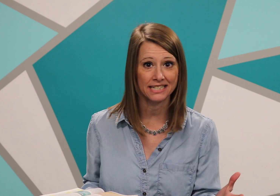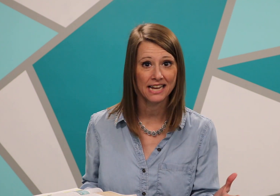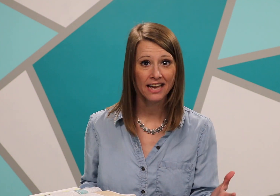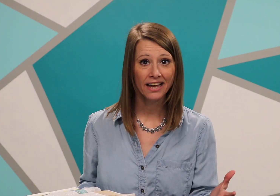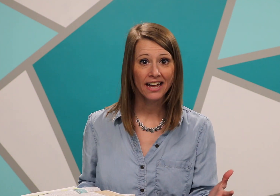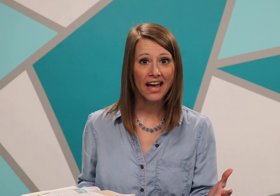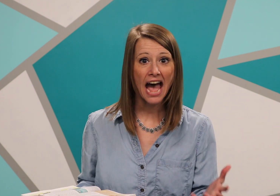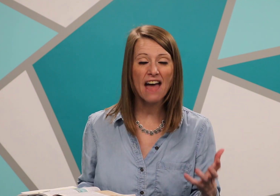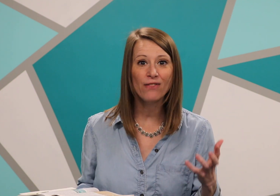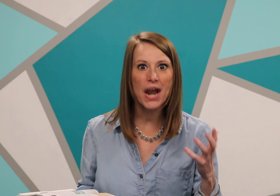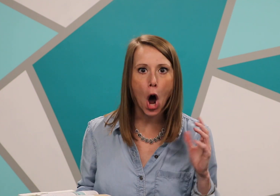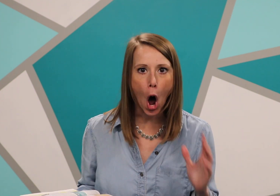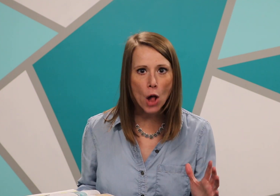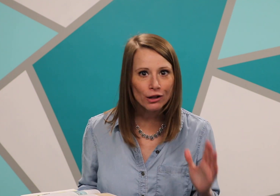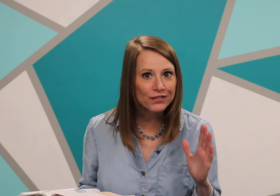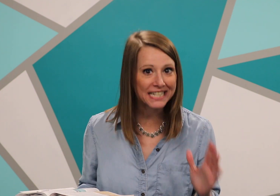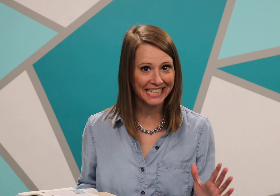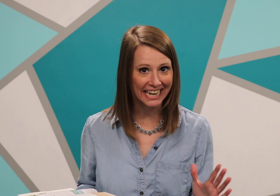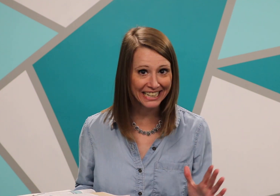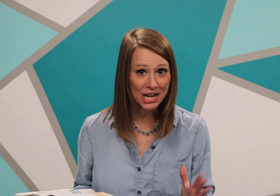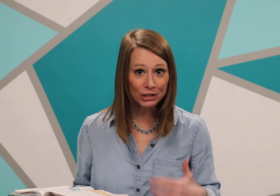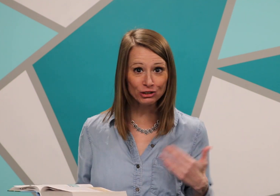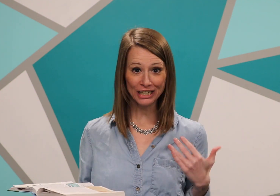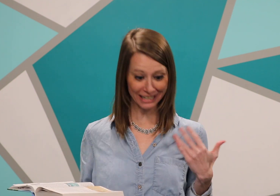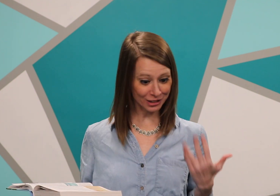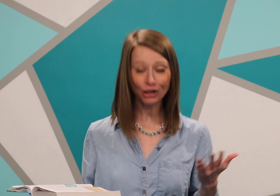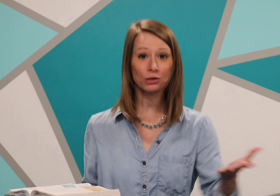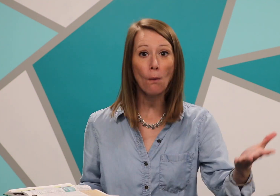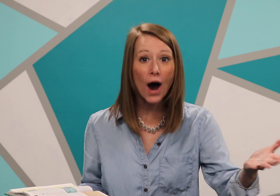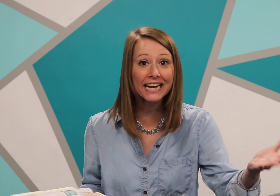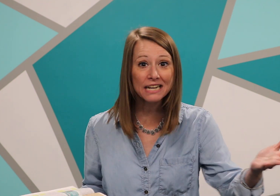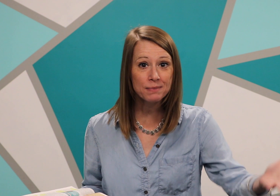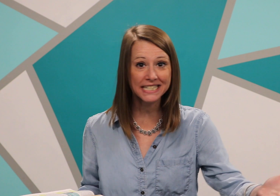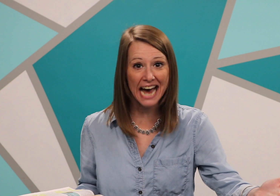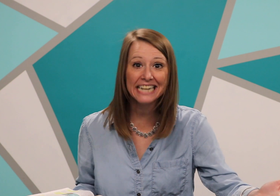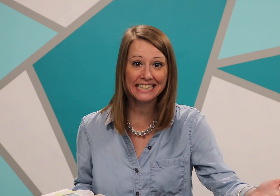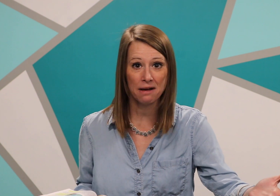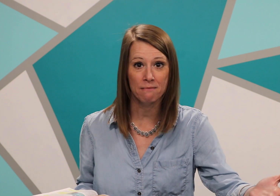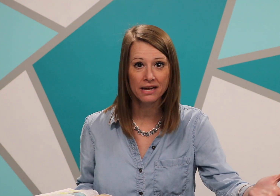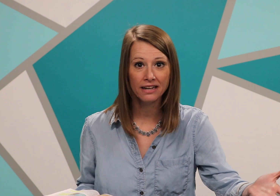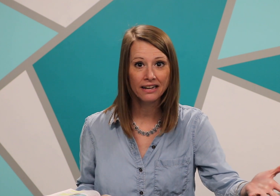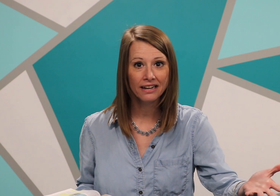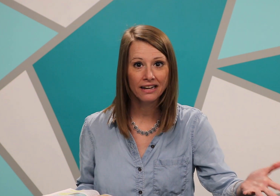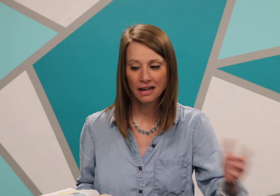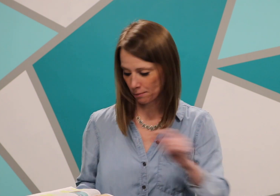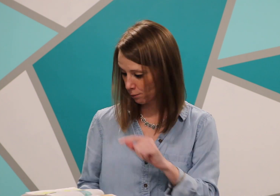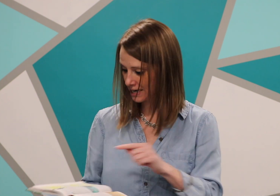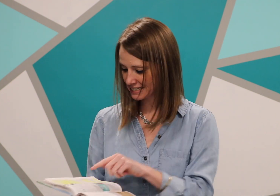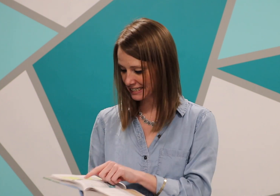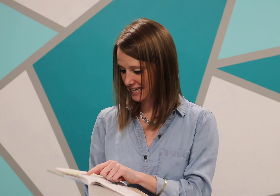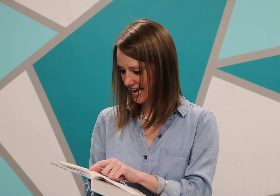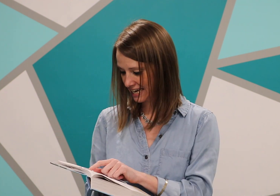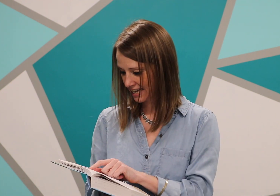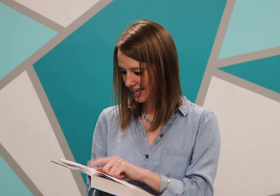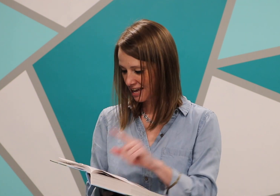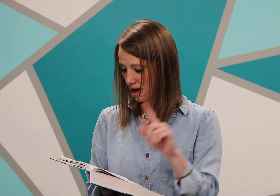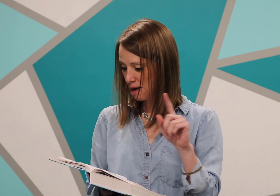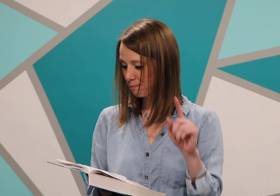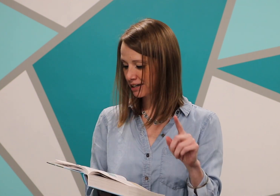and then all of the sudden, Jesus starts walking beside them. But what does it say? But